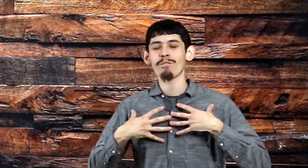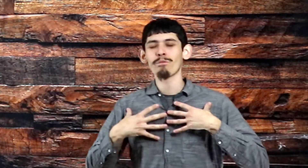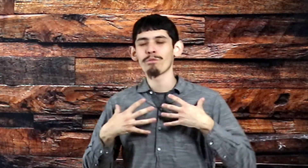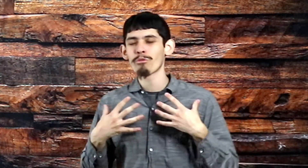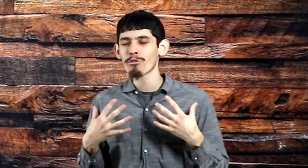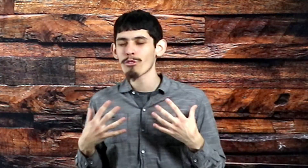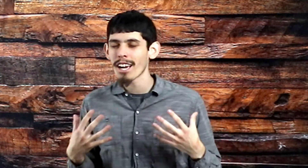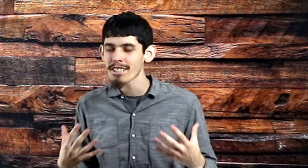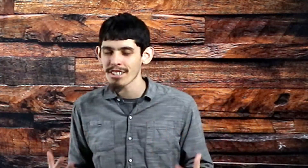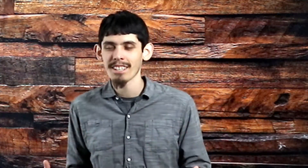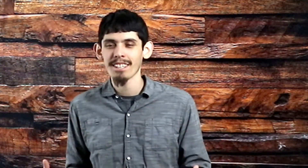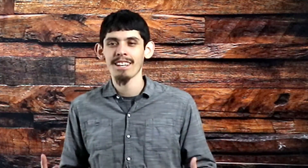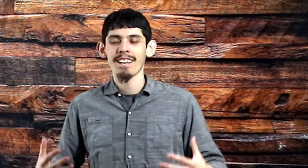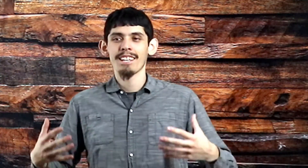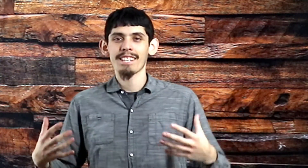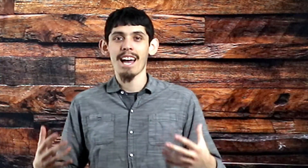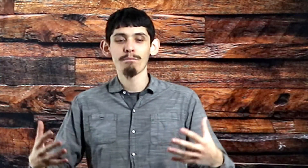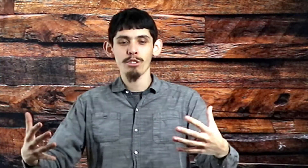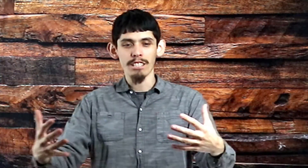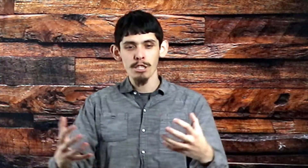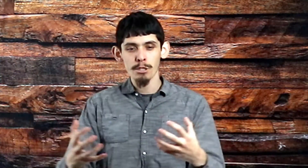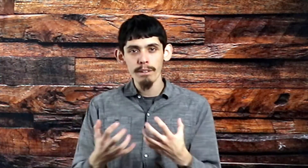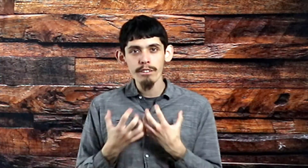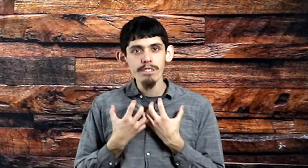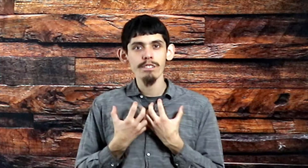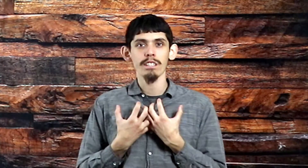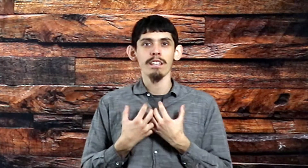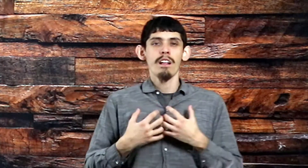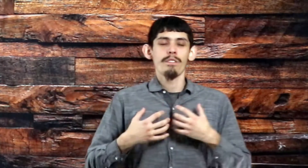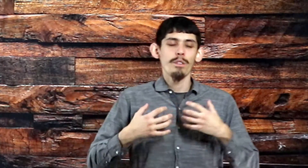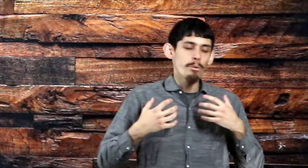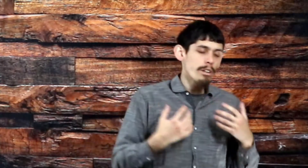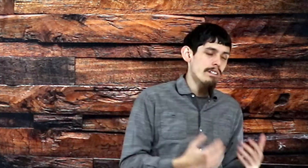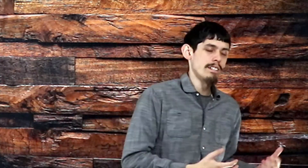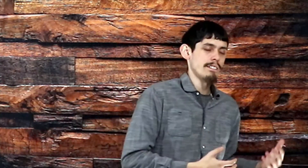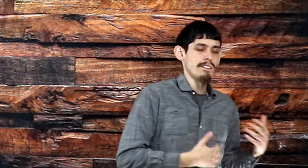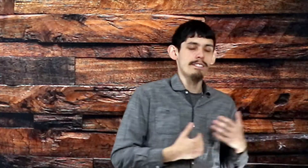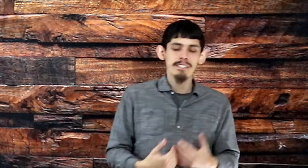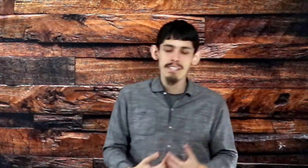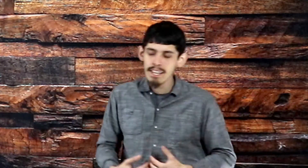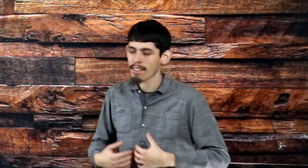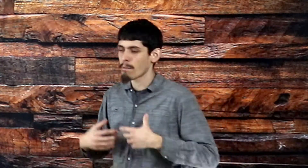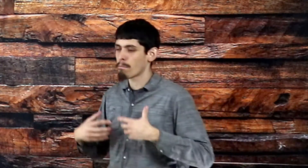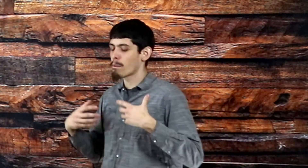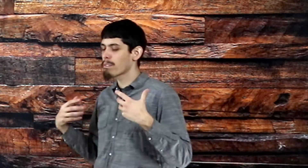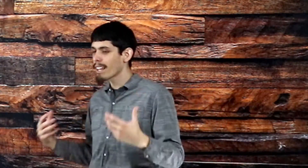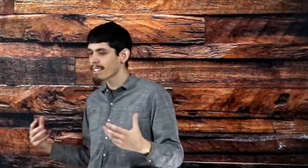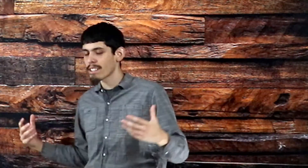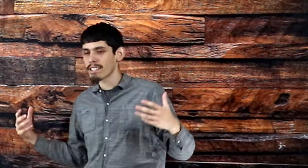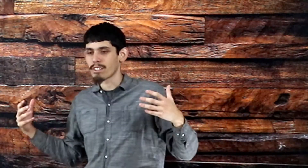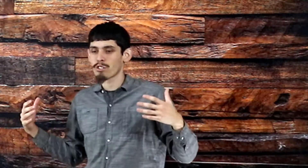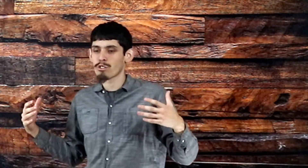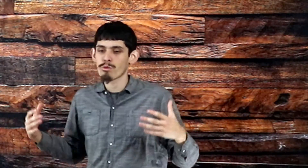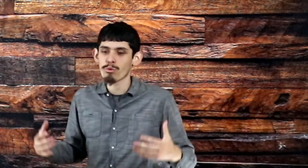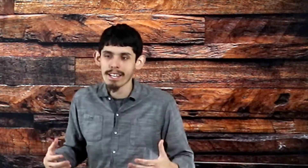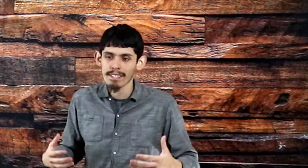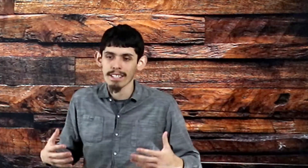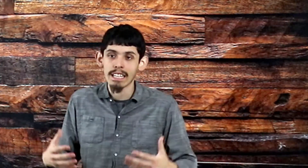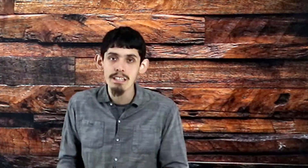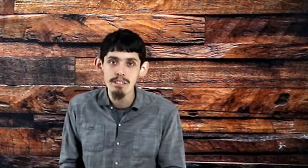refreshing time so that spiritually, the weariness, the sin, the perplexity and the stress and guilt